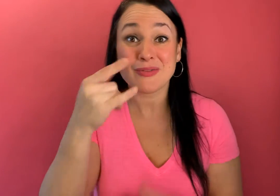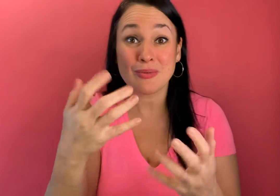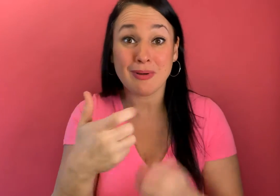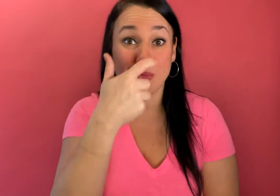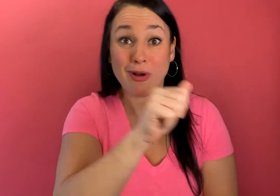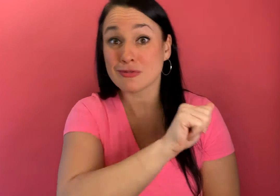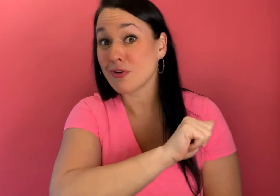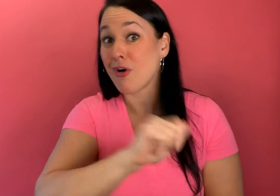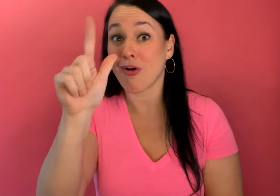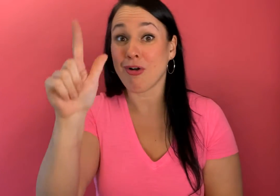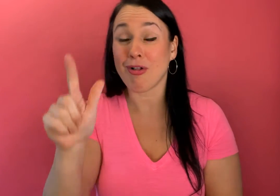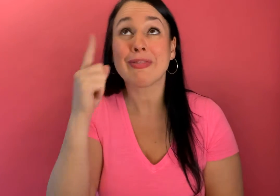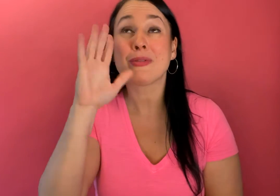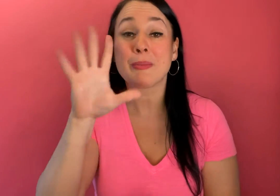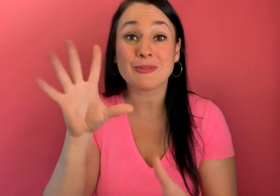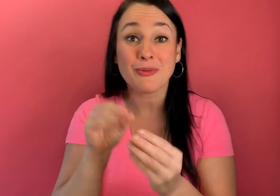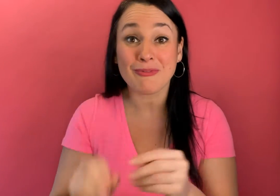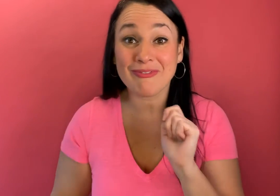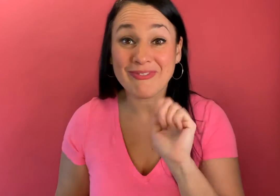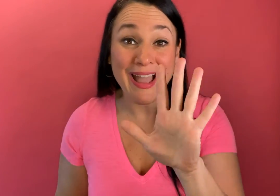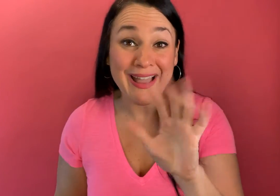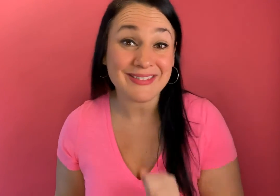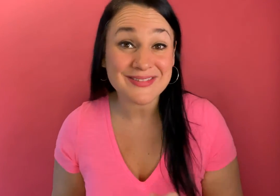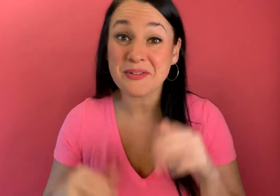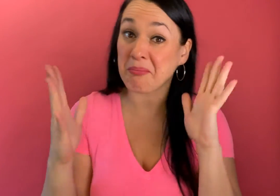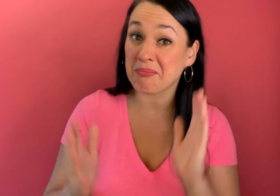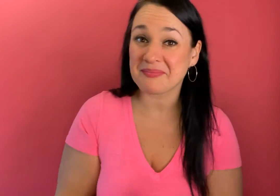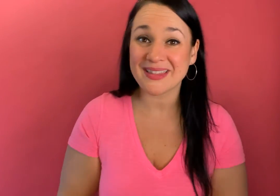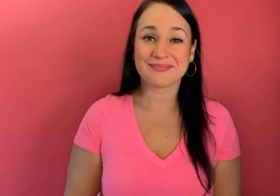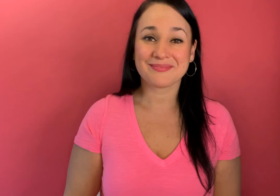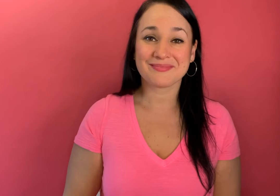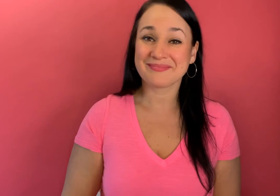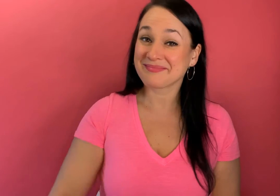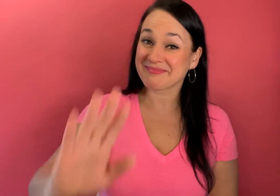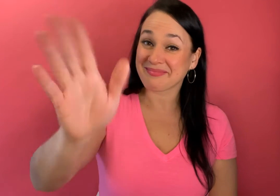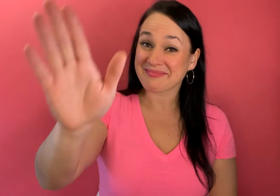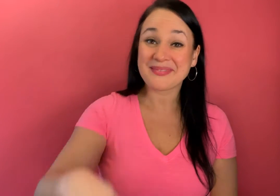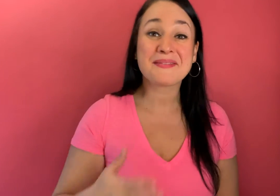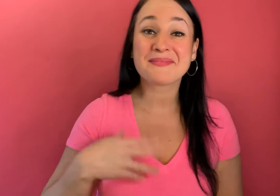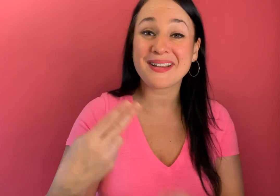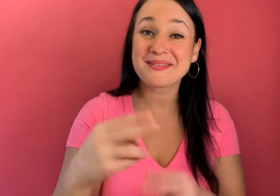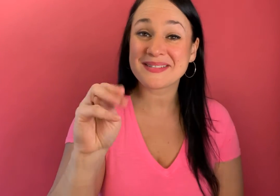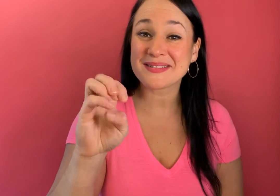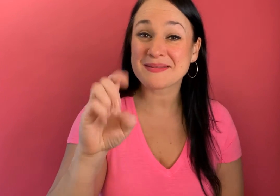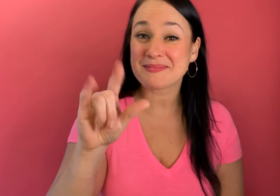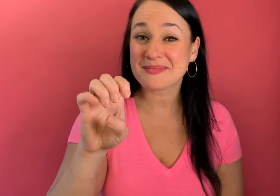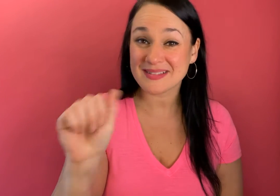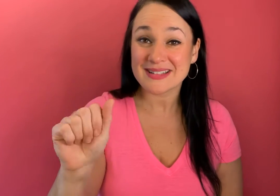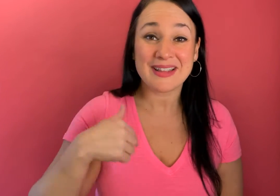along with this video so if you want to watch them all I think there's going to be a total of five so there you go well hey my name is